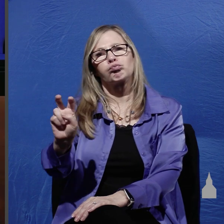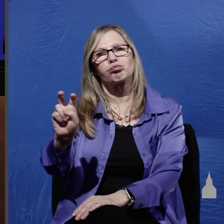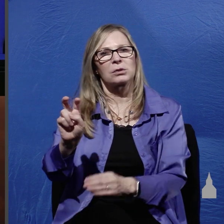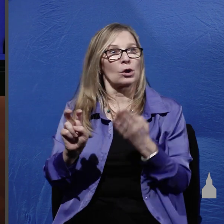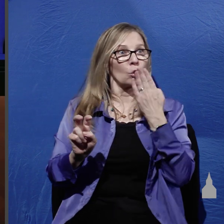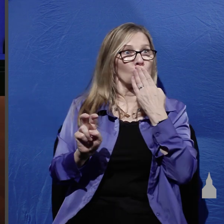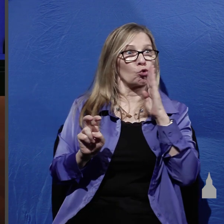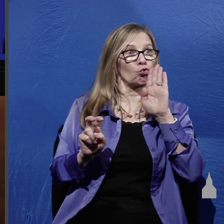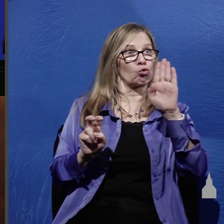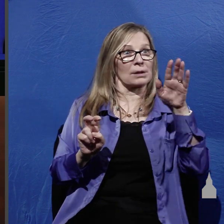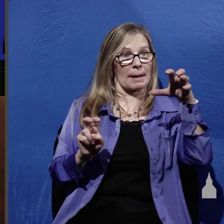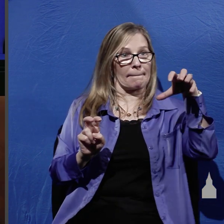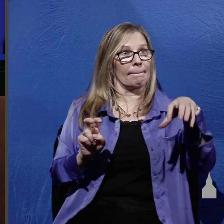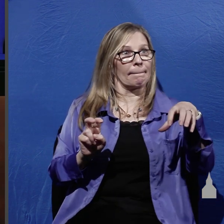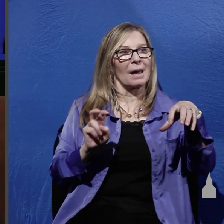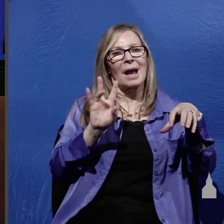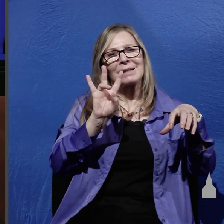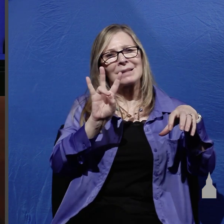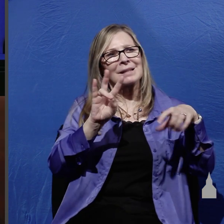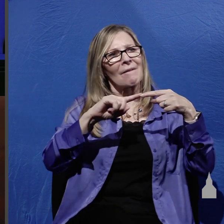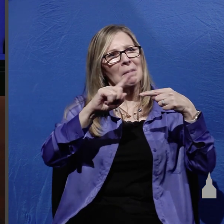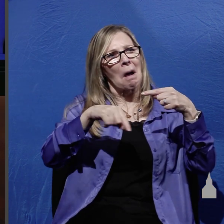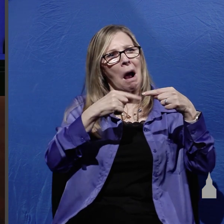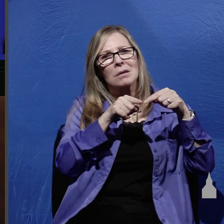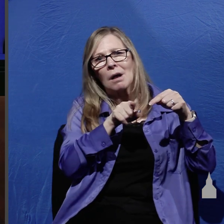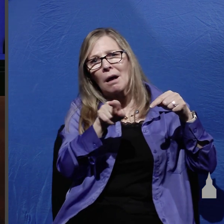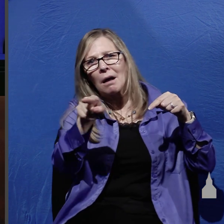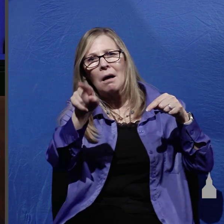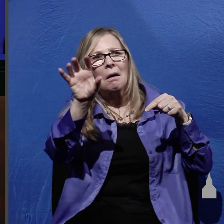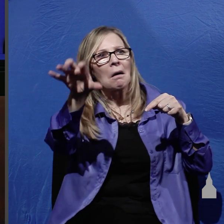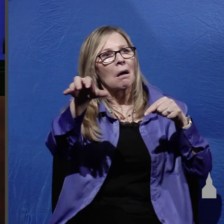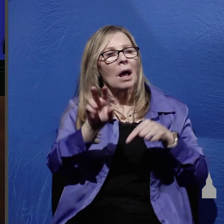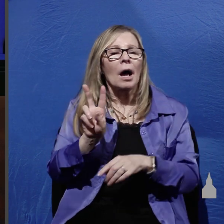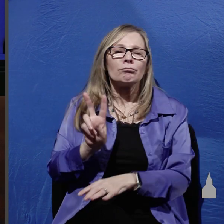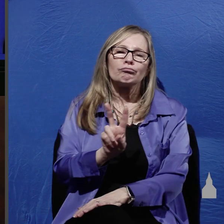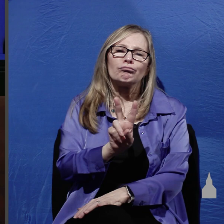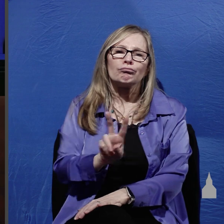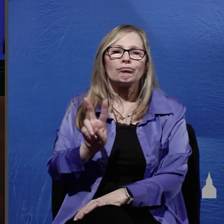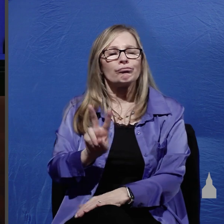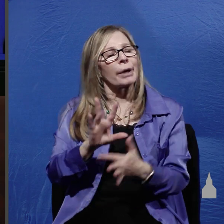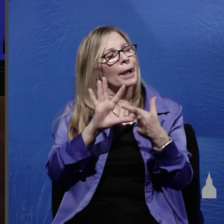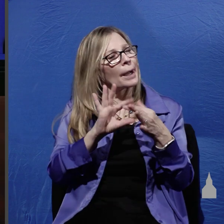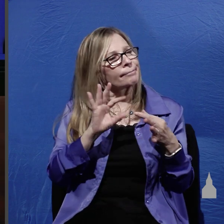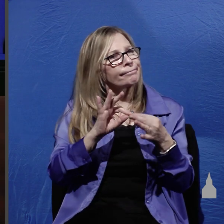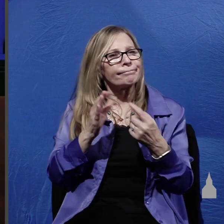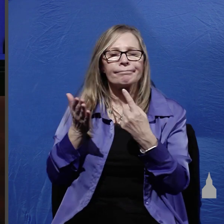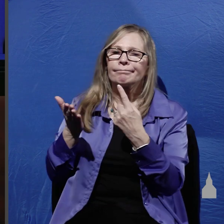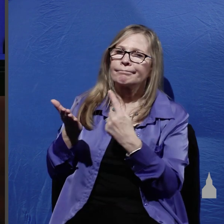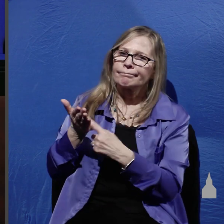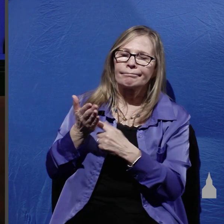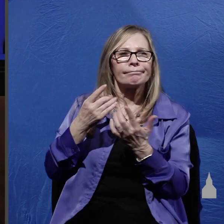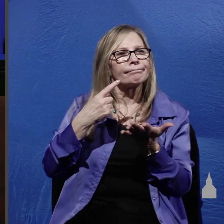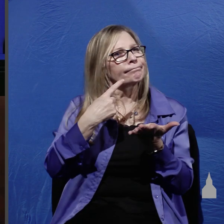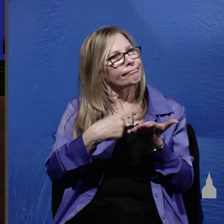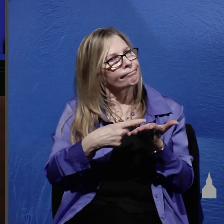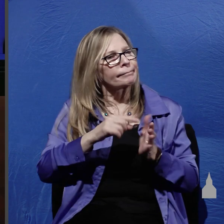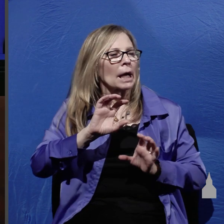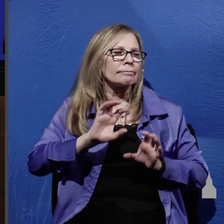and they were talking with each other about all these things that had taken place while they were talking and discussing Jesus himself